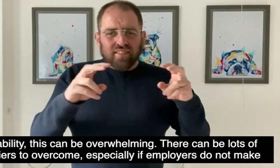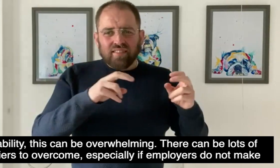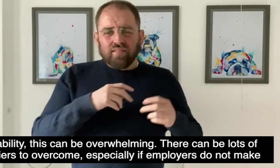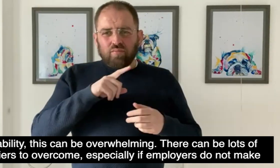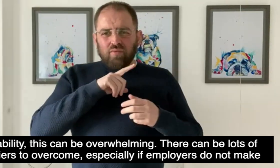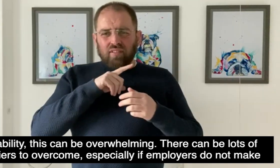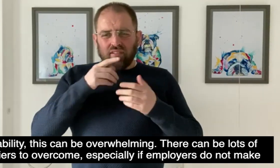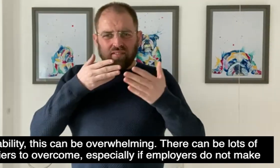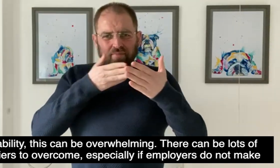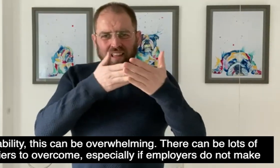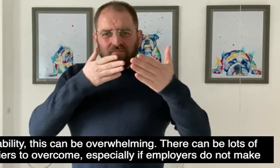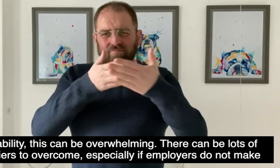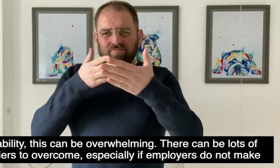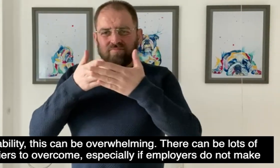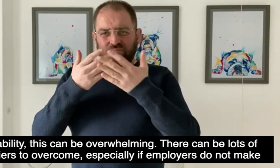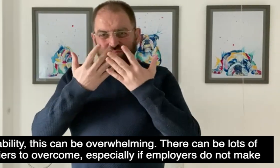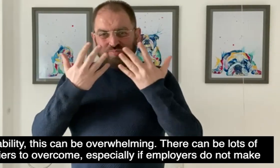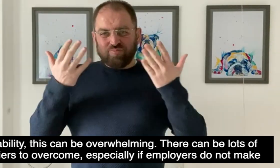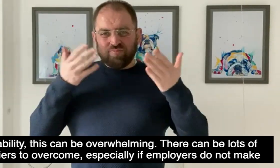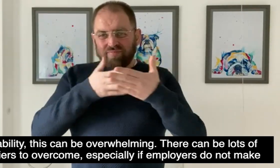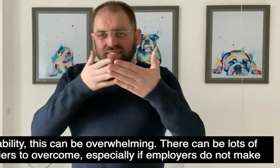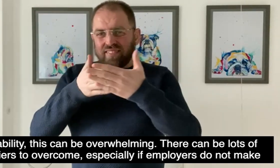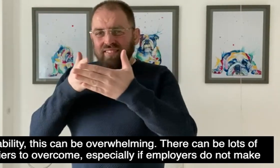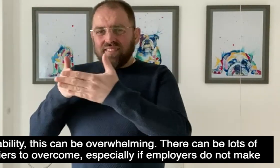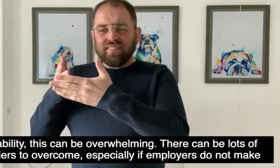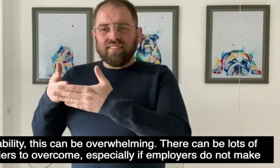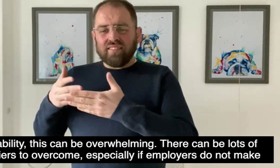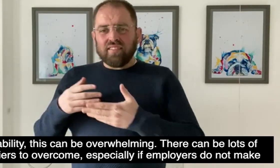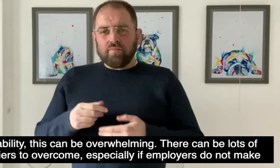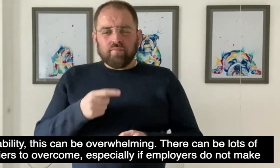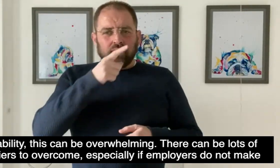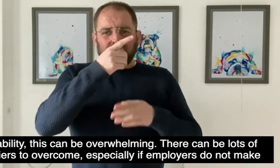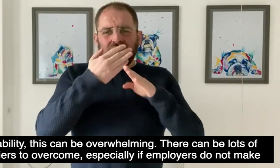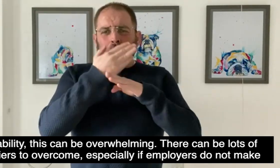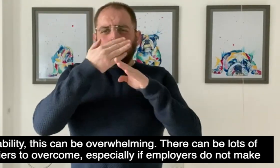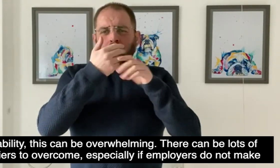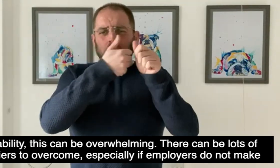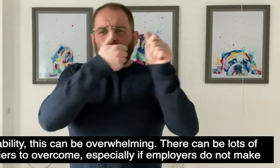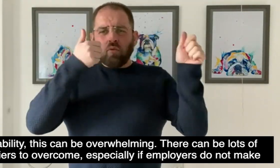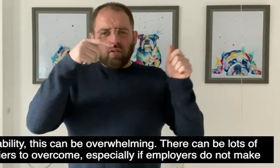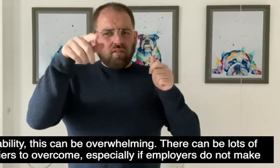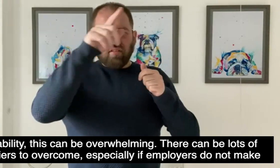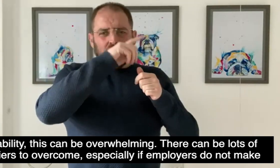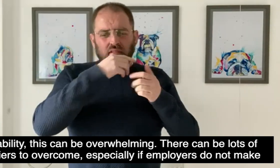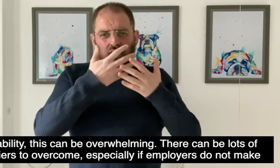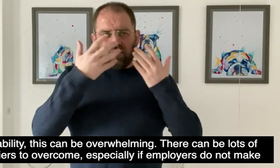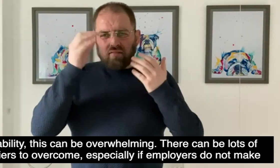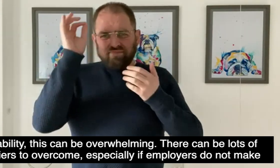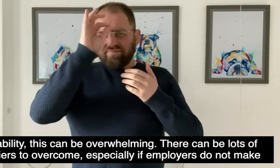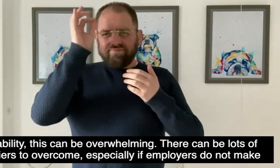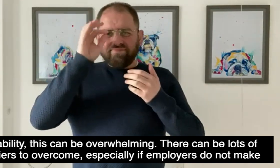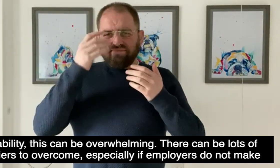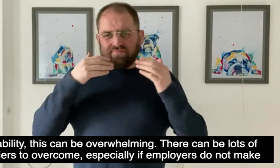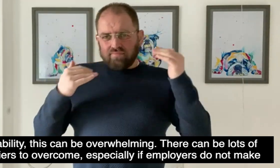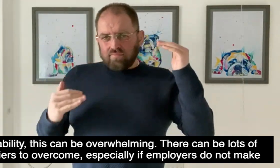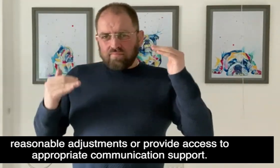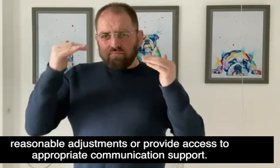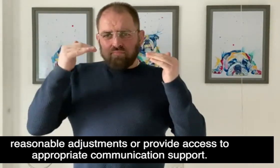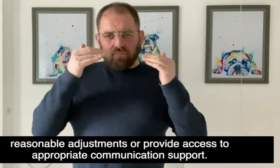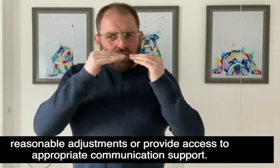disability, this can be overwhelming. There can be lots of barriers to overcome, especially if employers